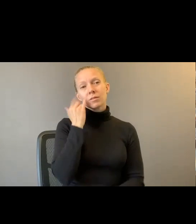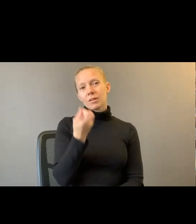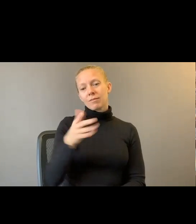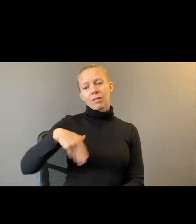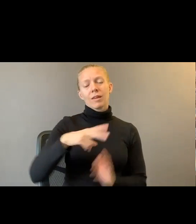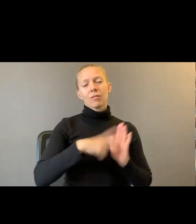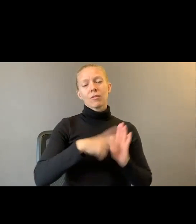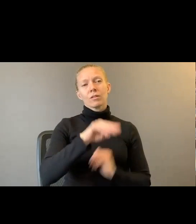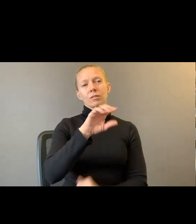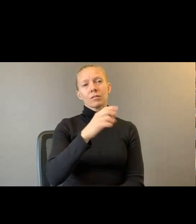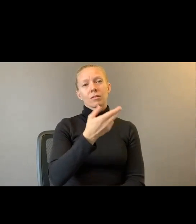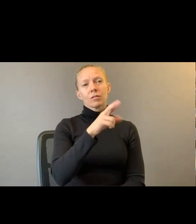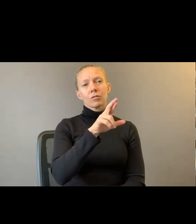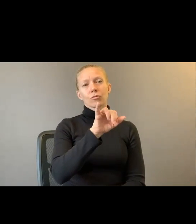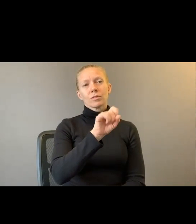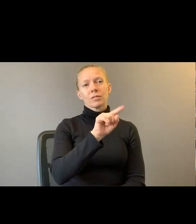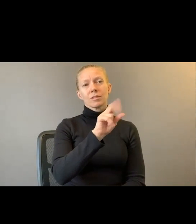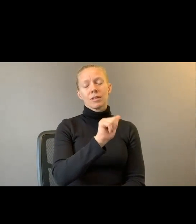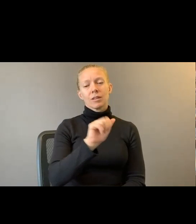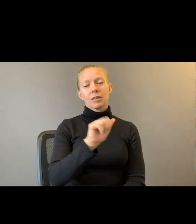seminal text, In the Wake You Should.